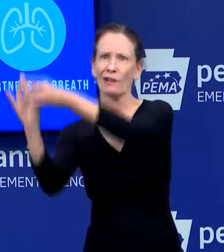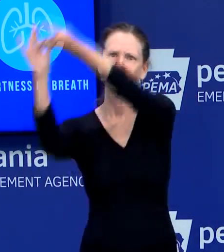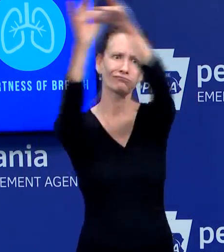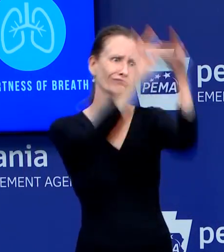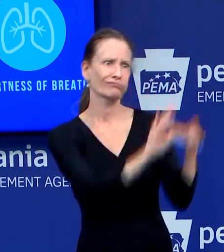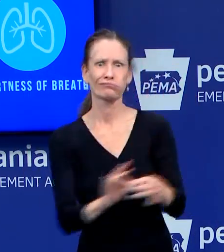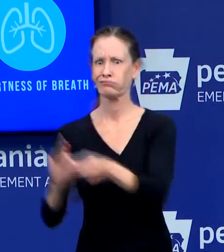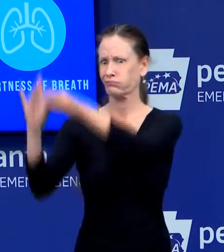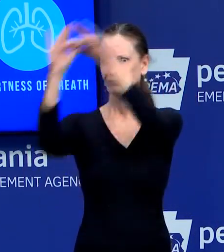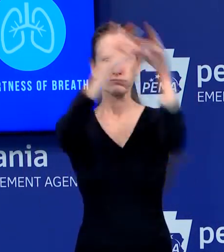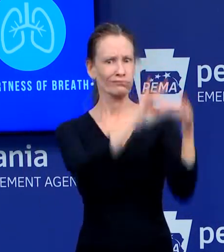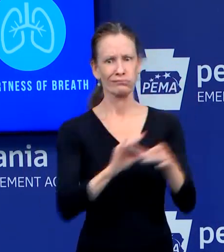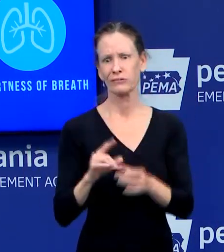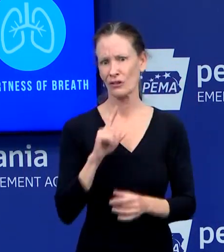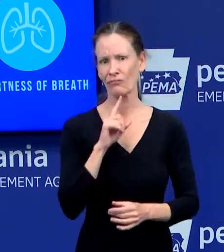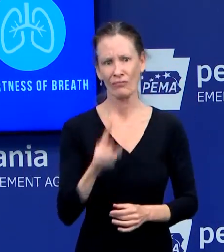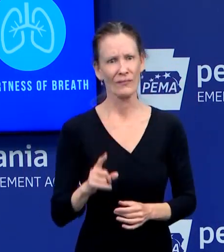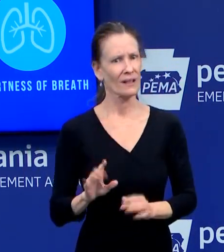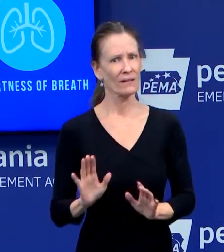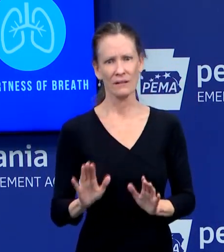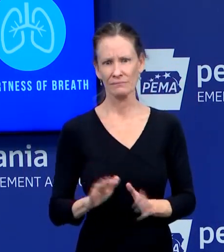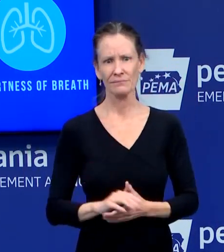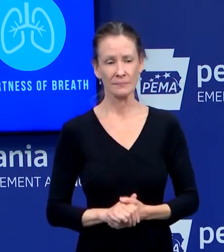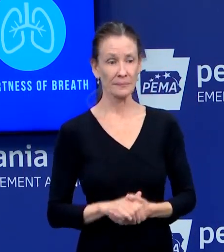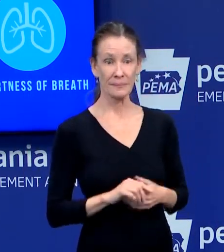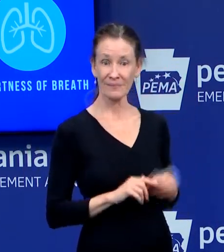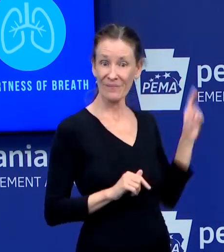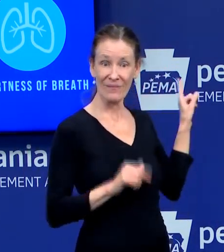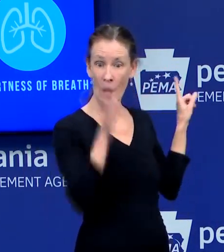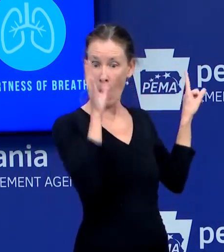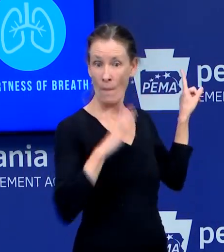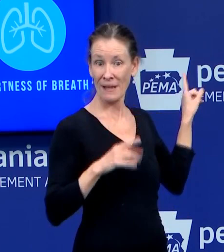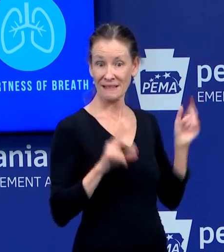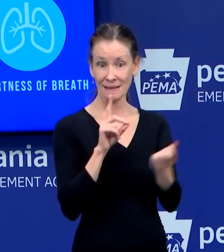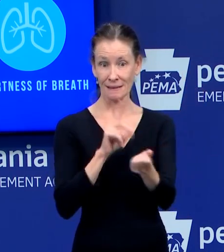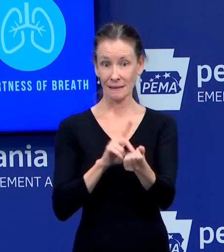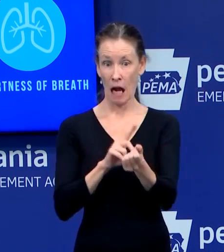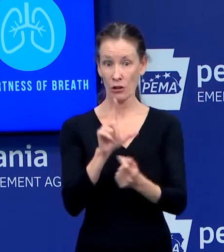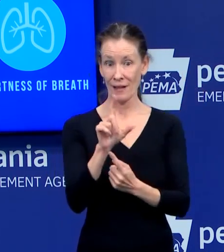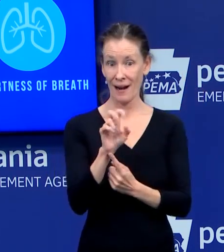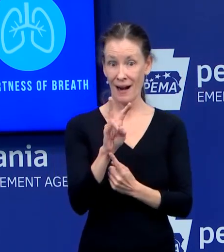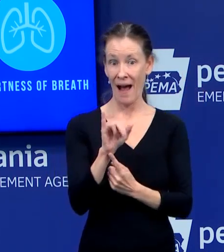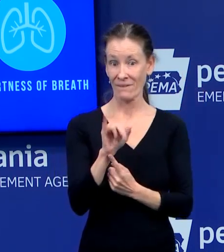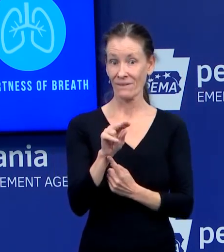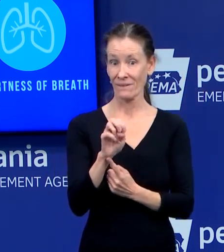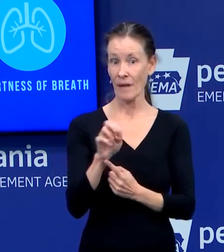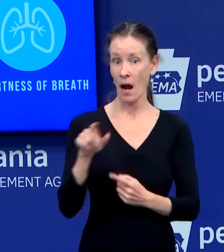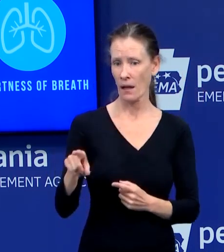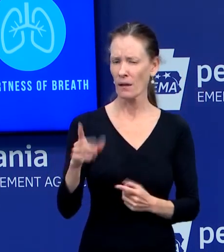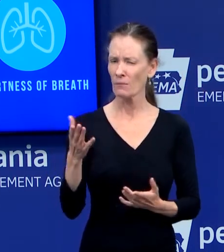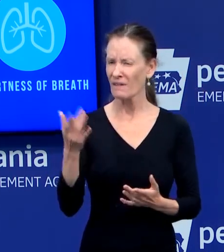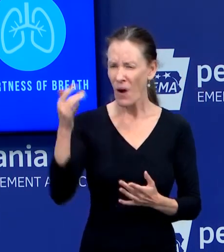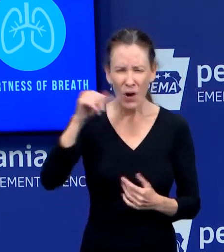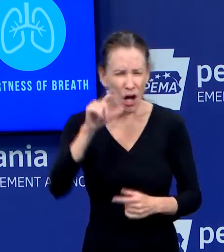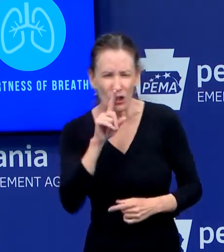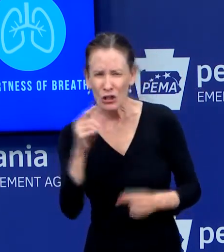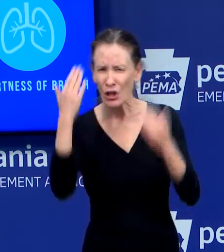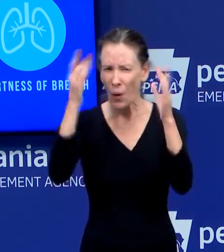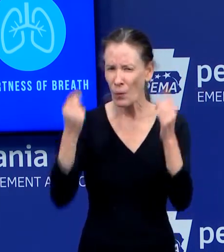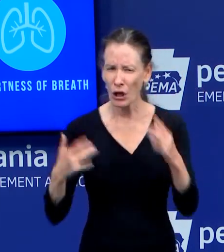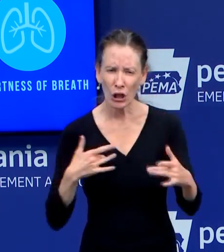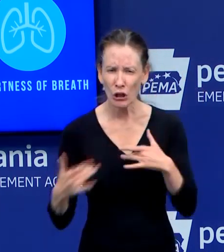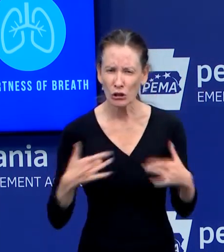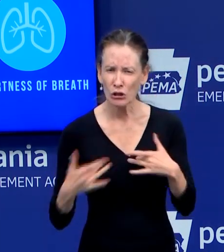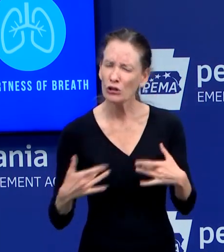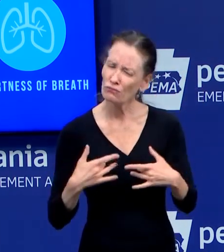officer or agency has a concern about how they should respond, call us. And we will work it. We will discuss that with them, with,